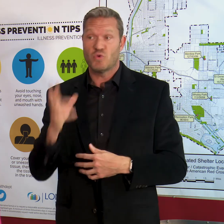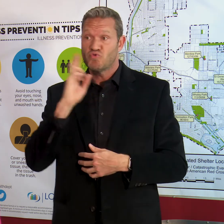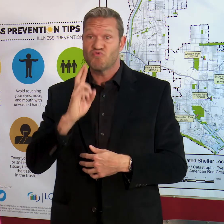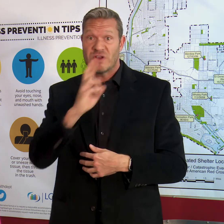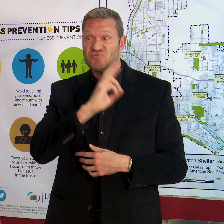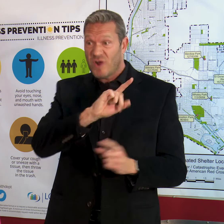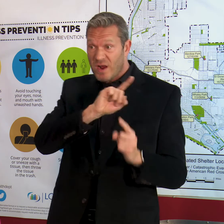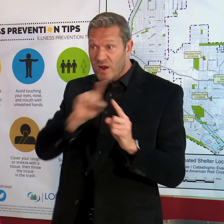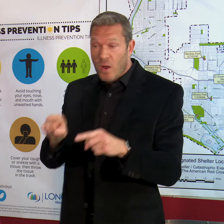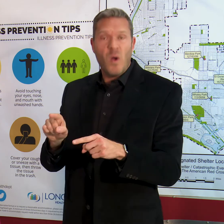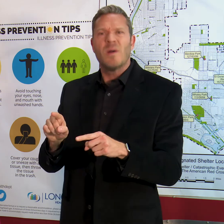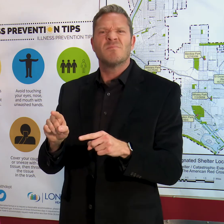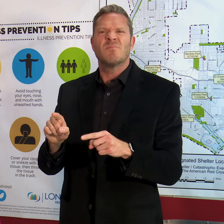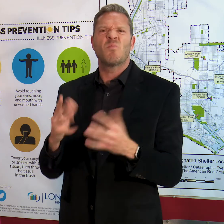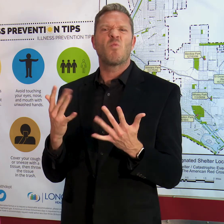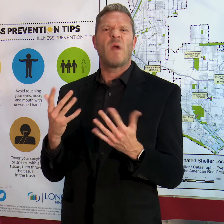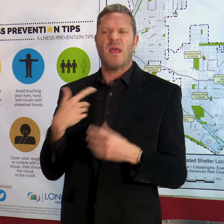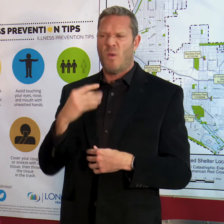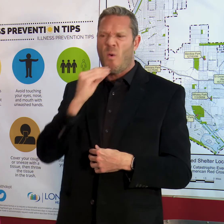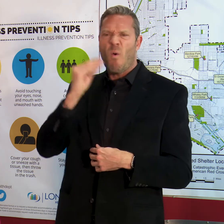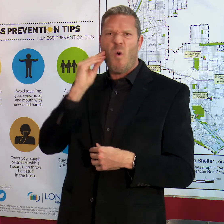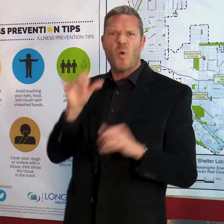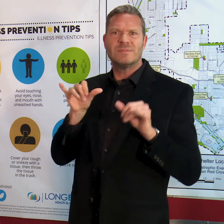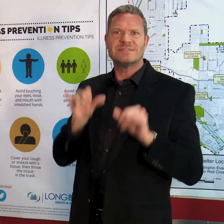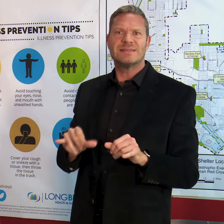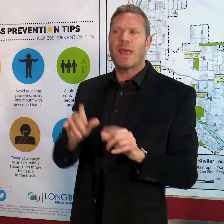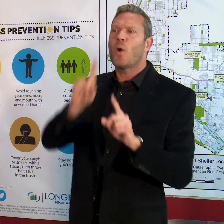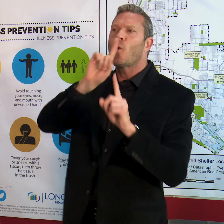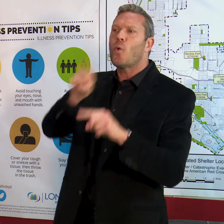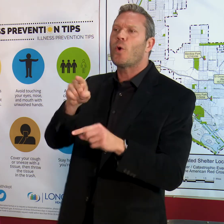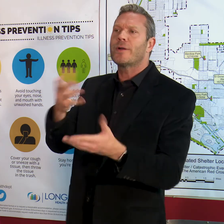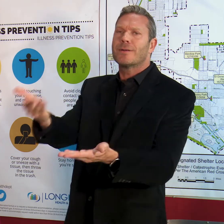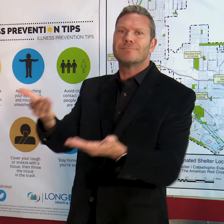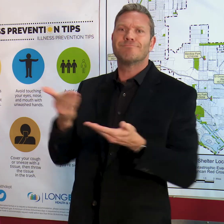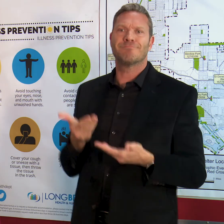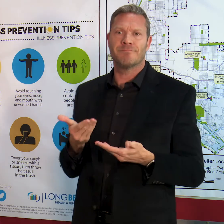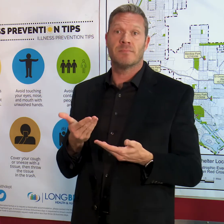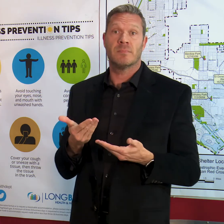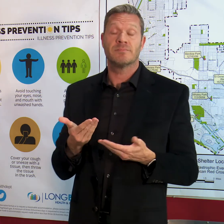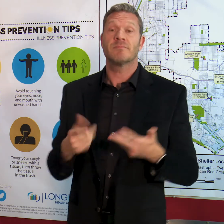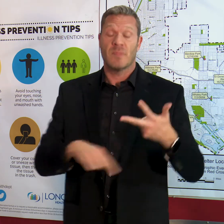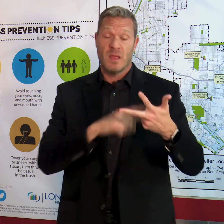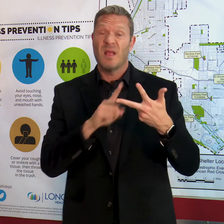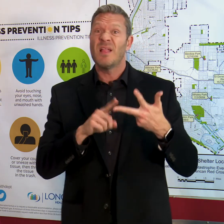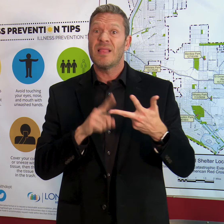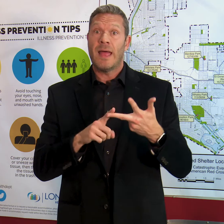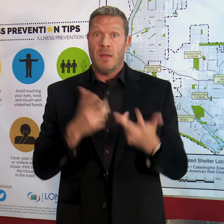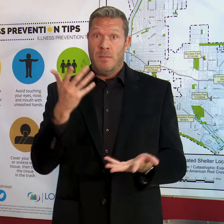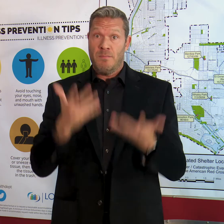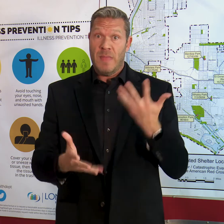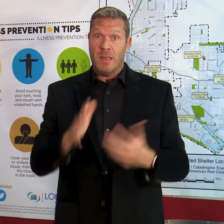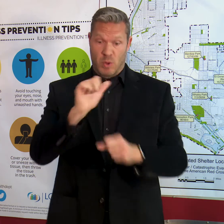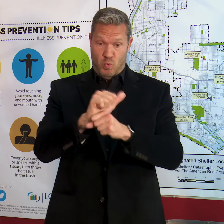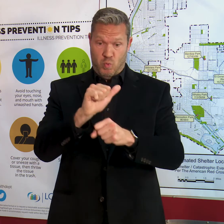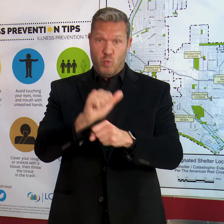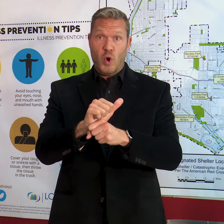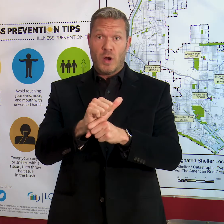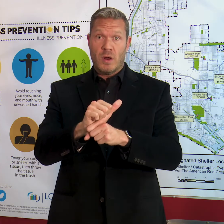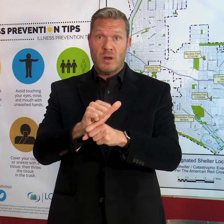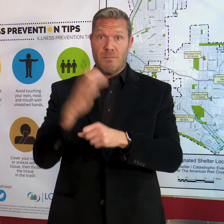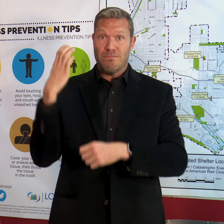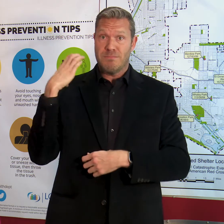food delivered to your home instead. Finally, some employers are asking their employees to work from home or